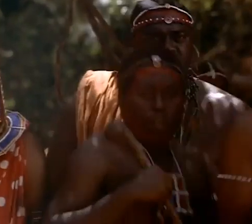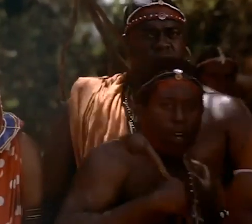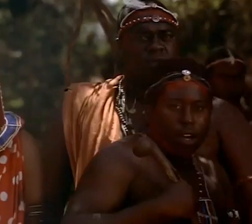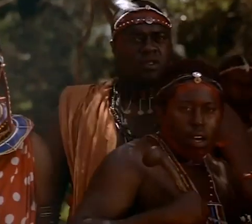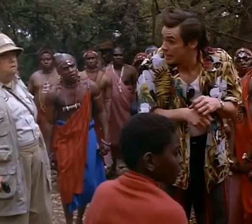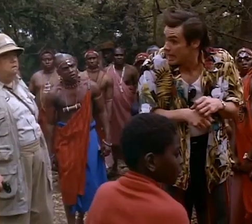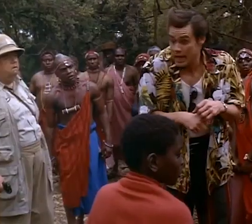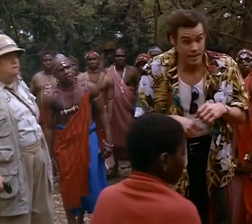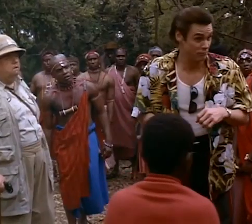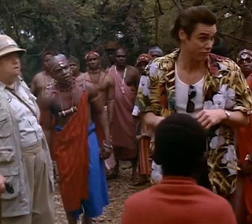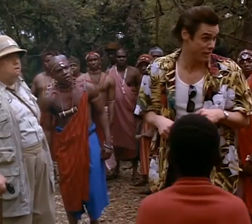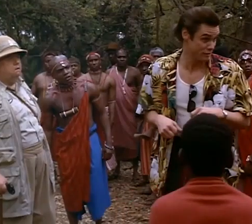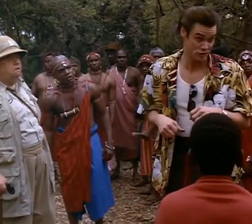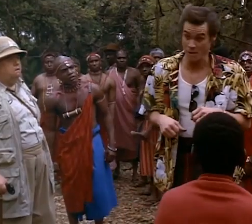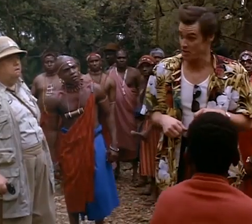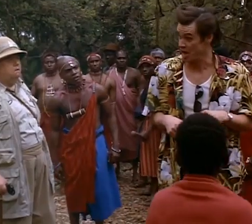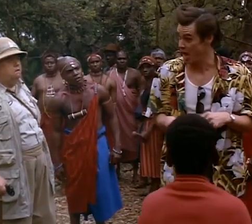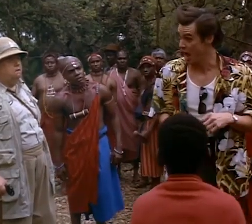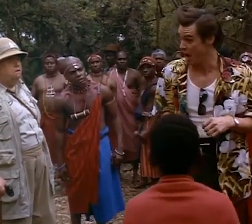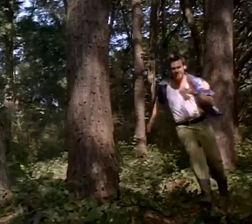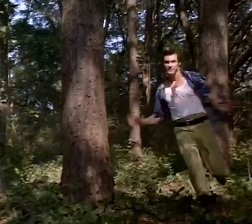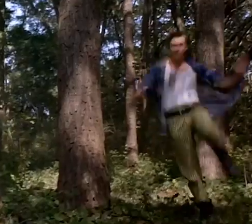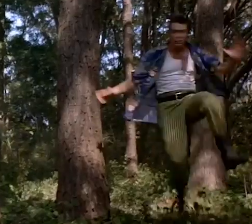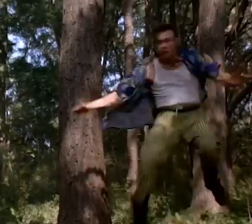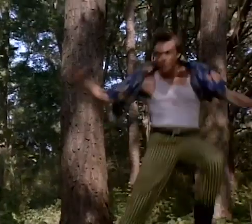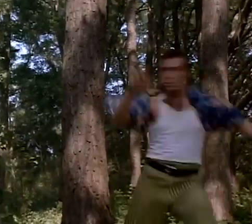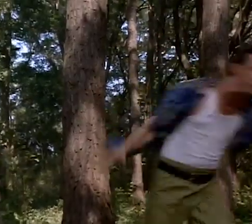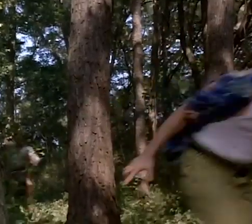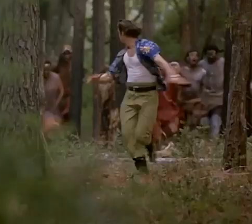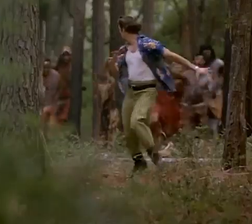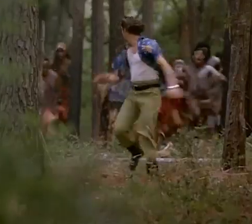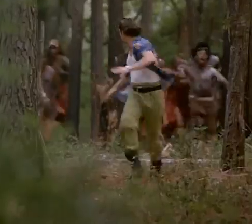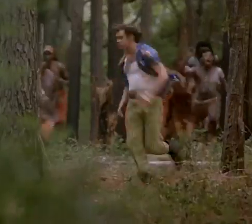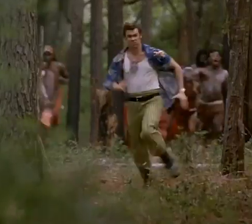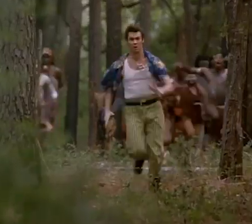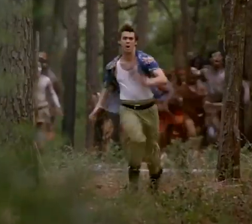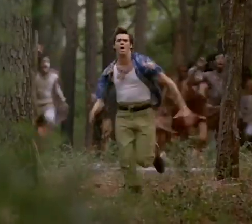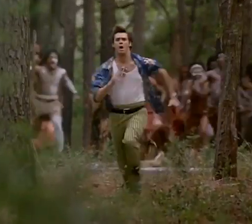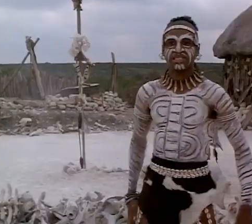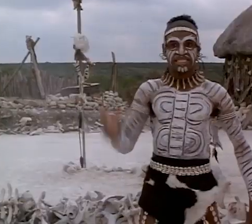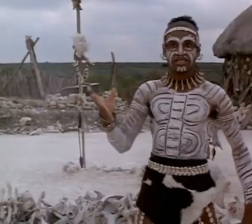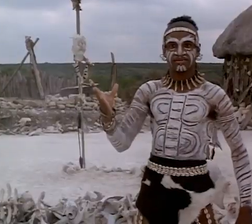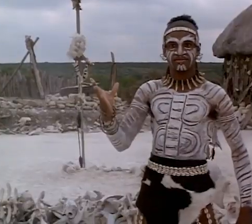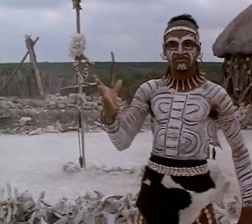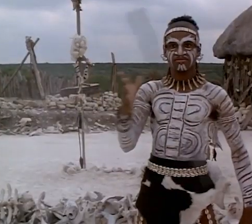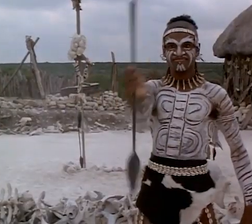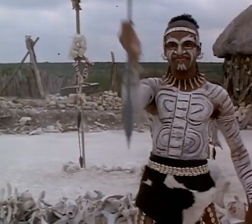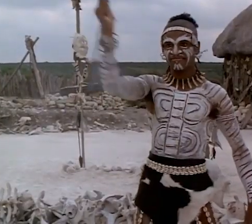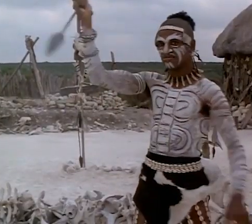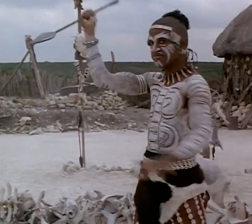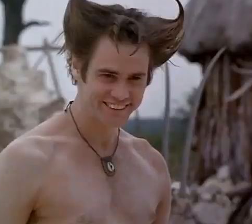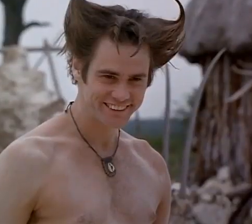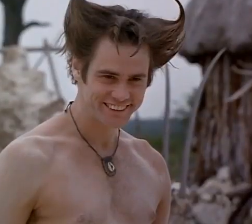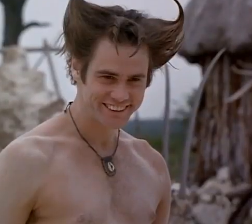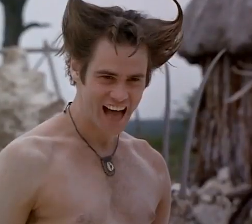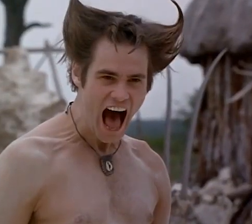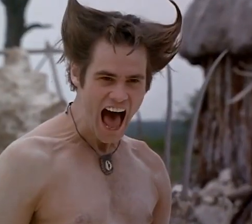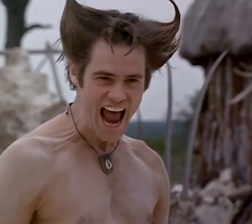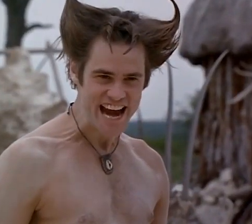would have been a little odd to see any of them in Africa. Now, I still enjoy some of the things that are in this one, but at the